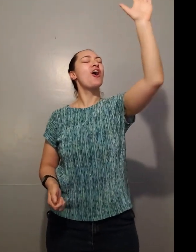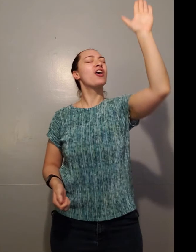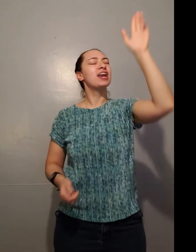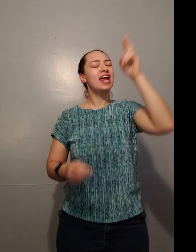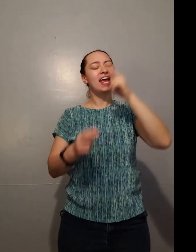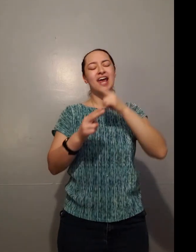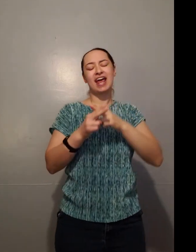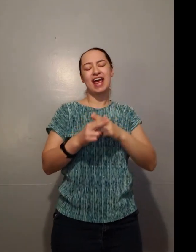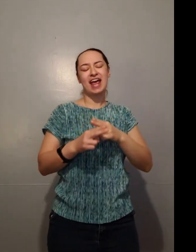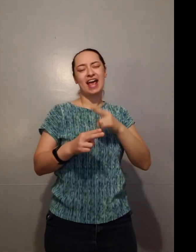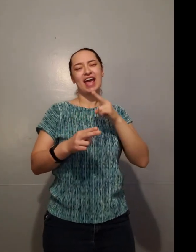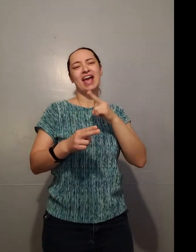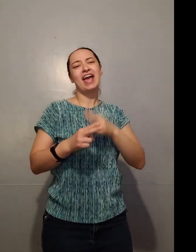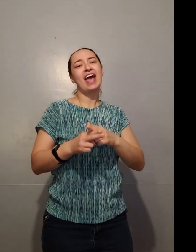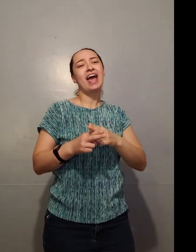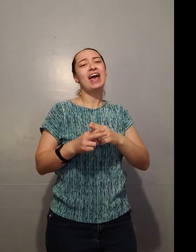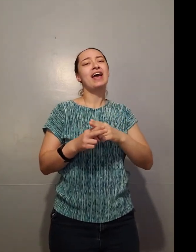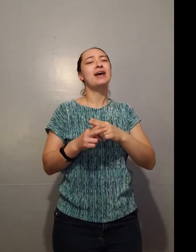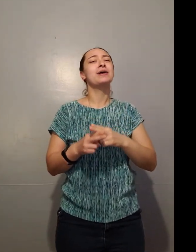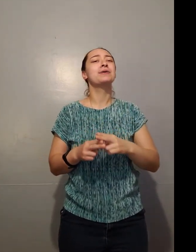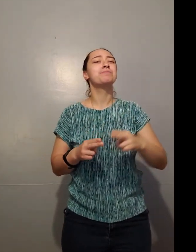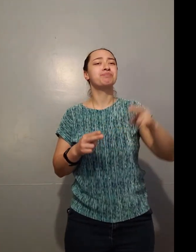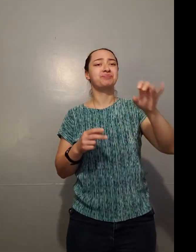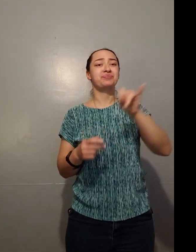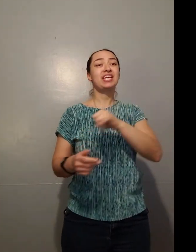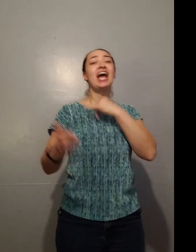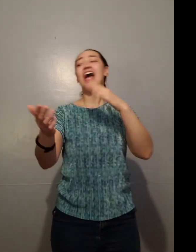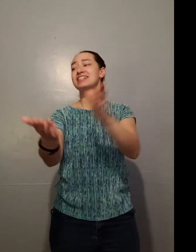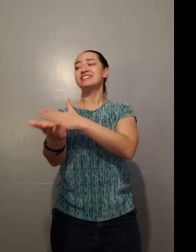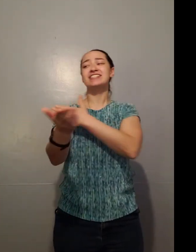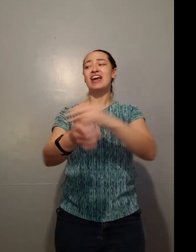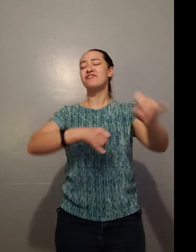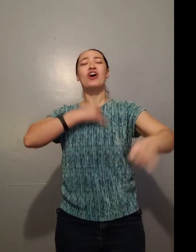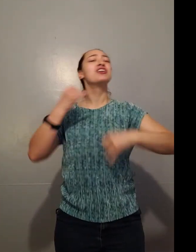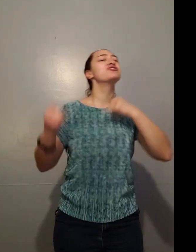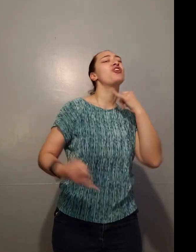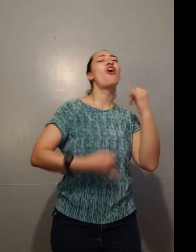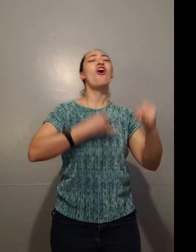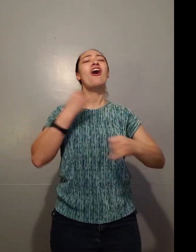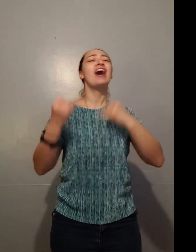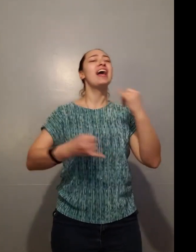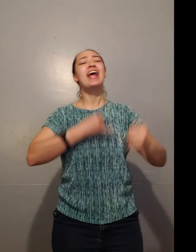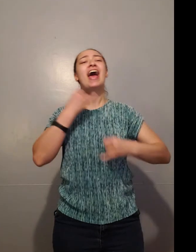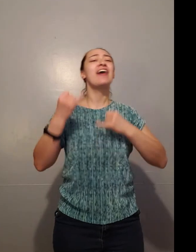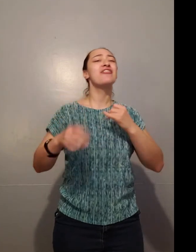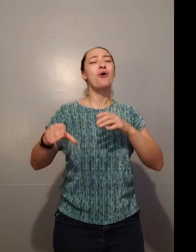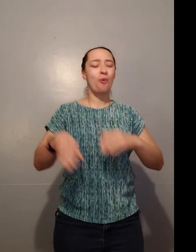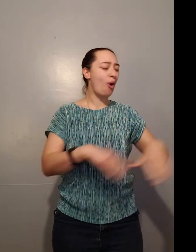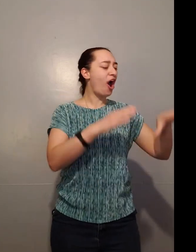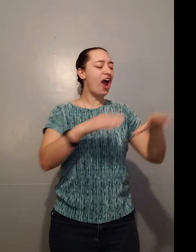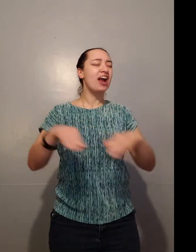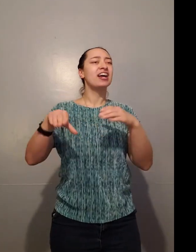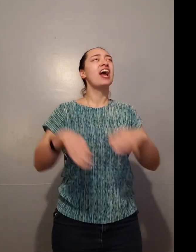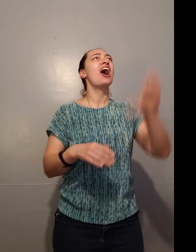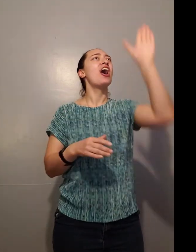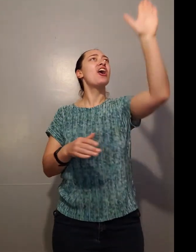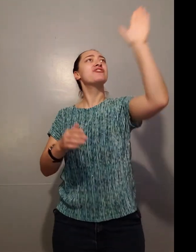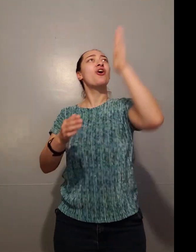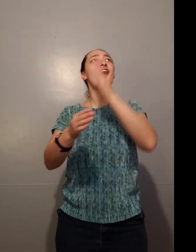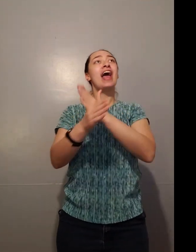hands I sing for joy at the words of your